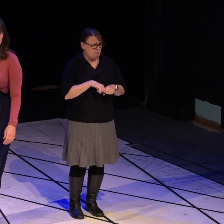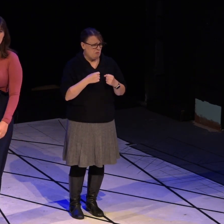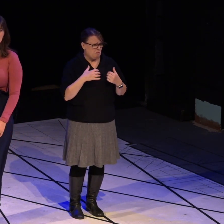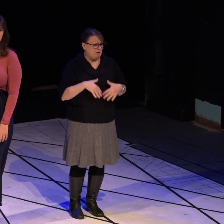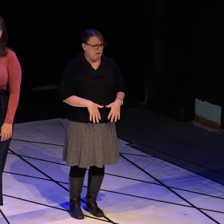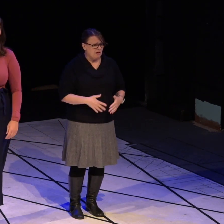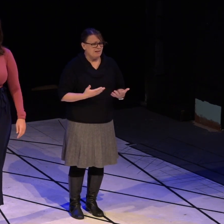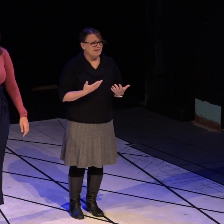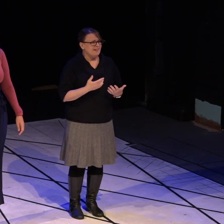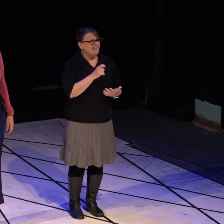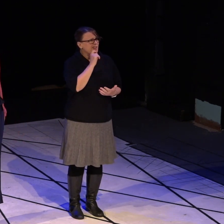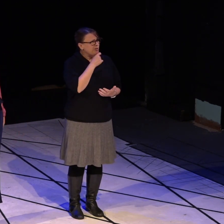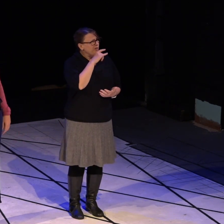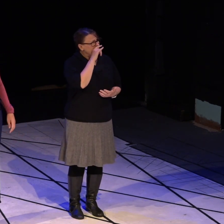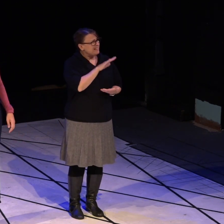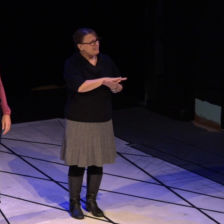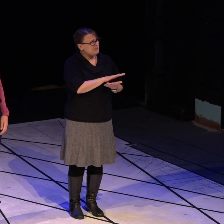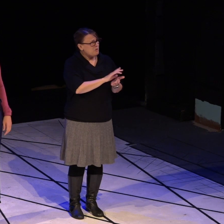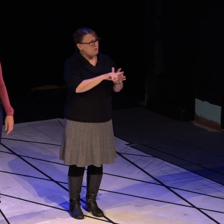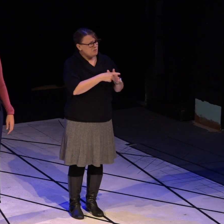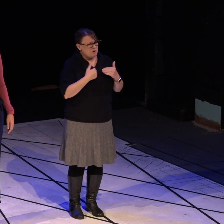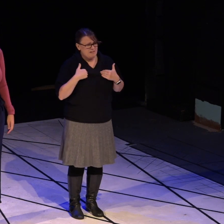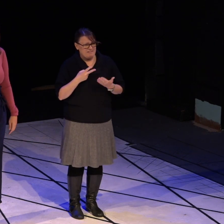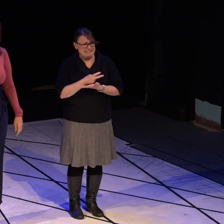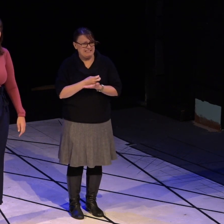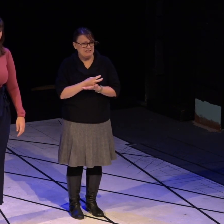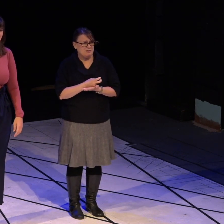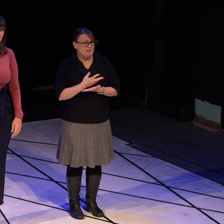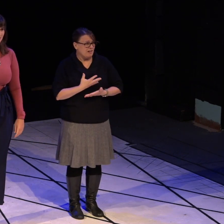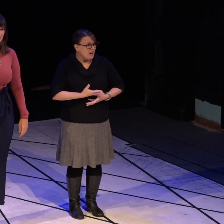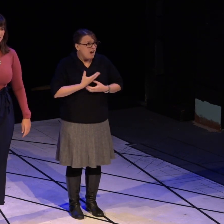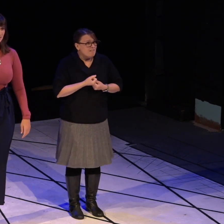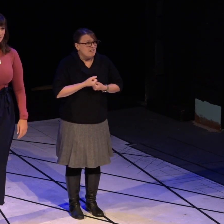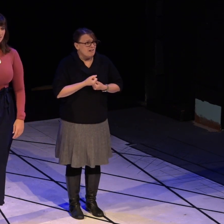kid at school starts having seizures. It shatters your confidence.